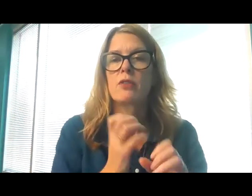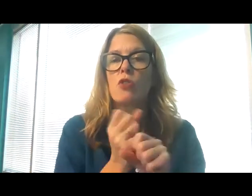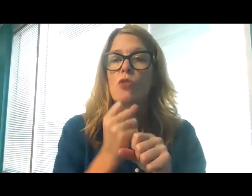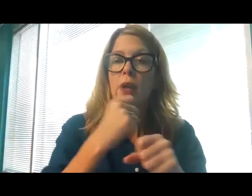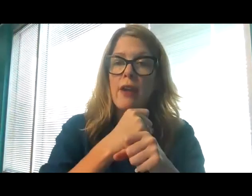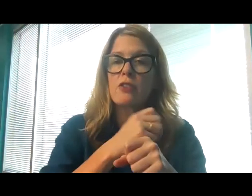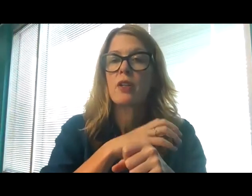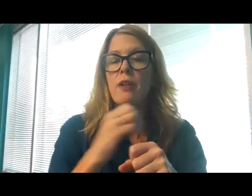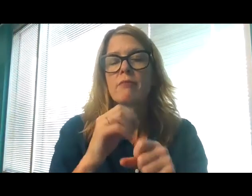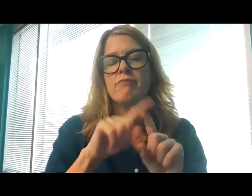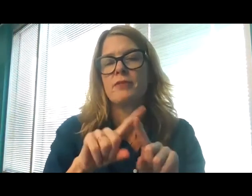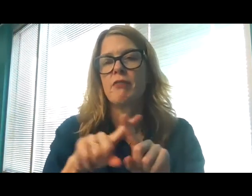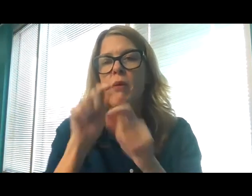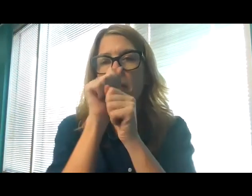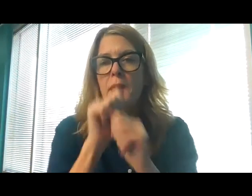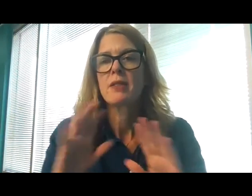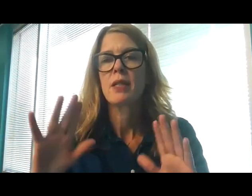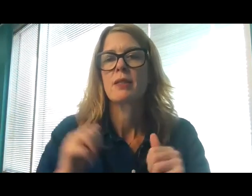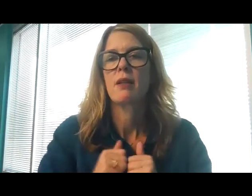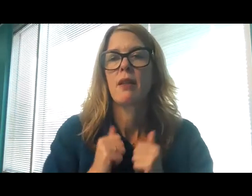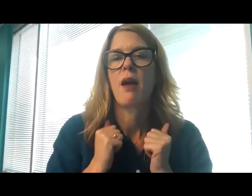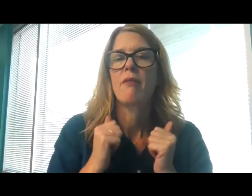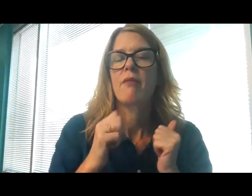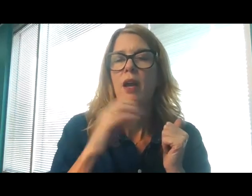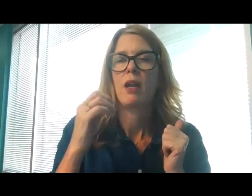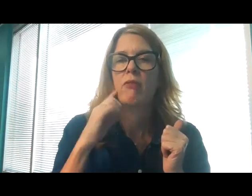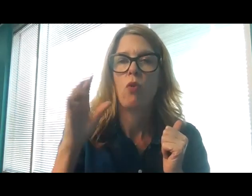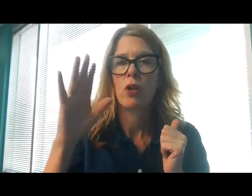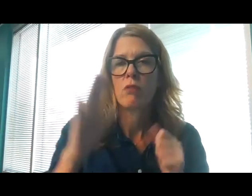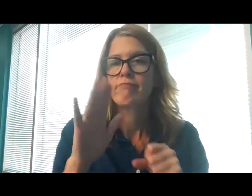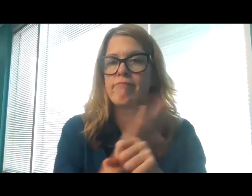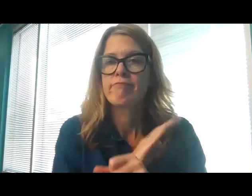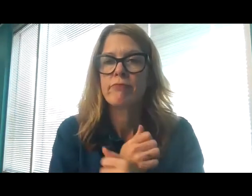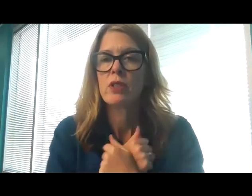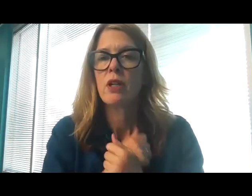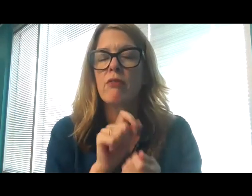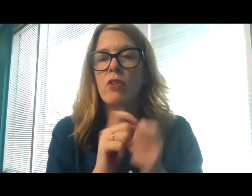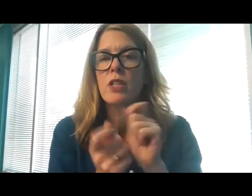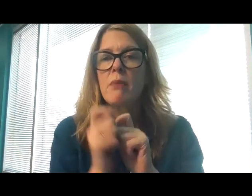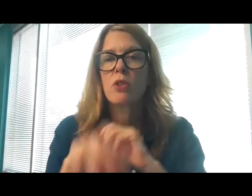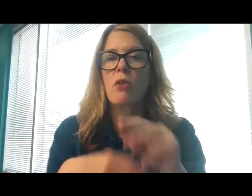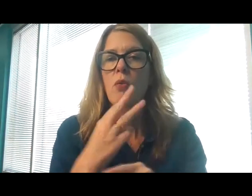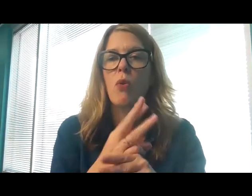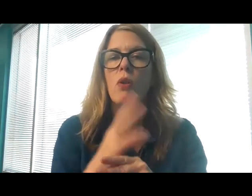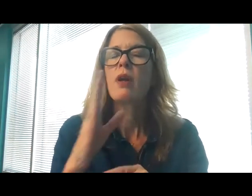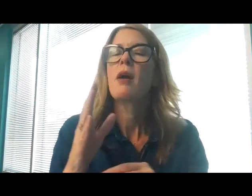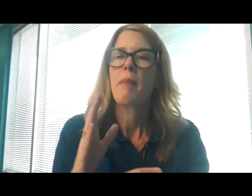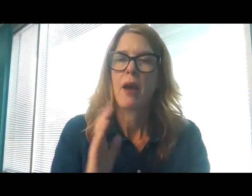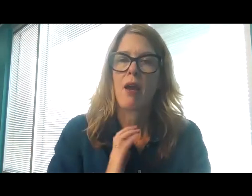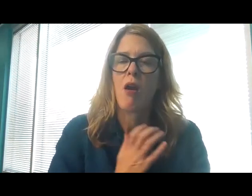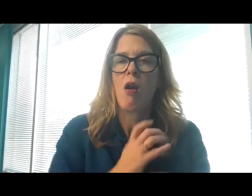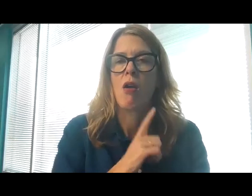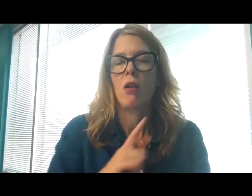blessings of this life, but above all, for your immeasurable love in the redemption of the world by our Lord Jesus Christ,